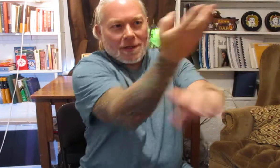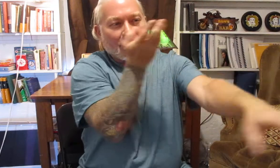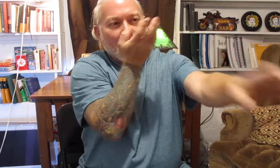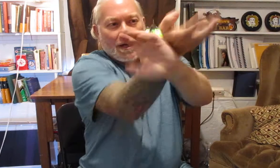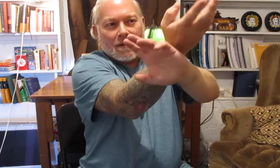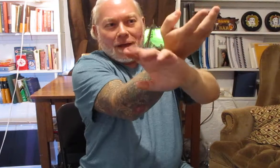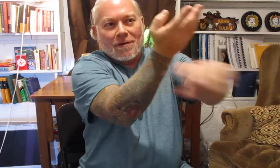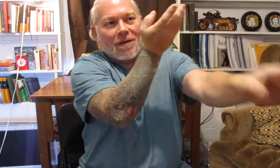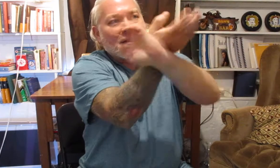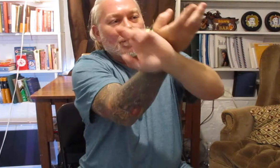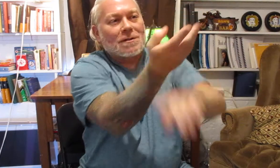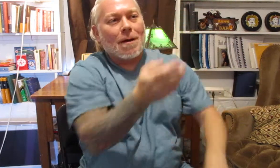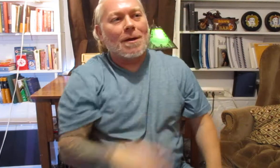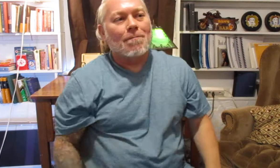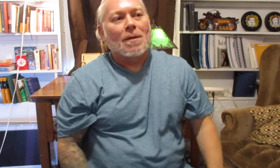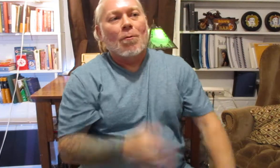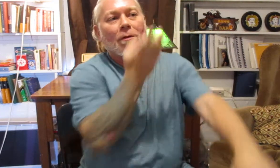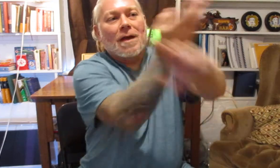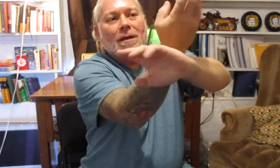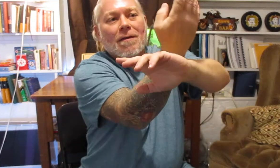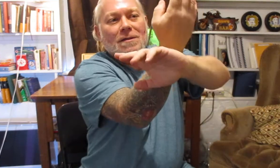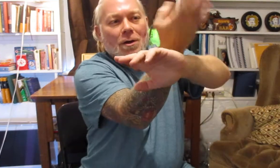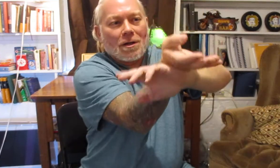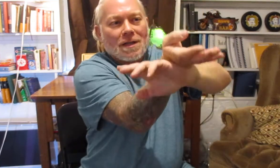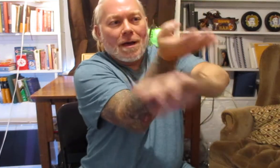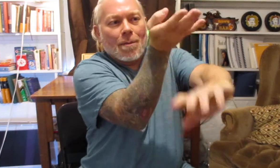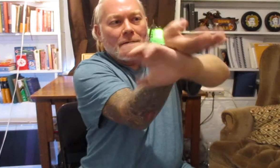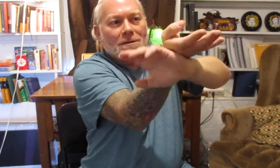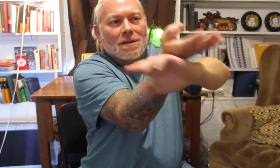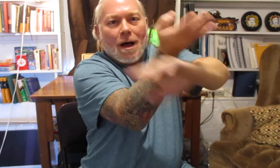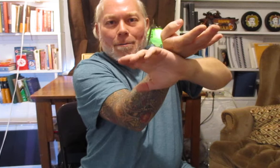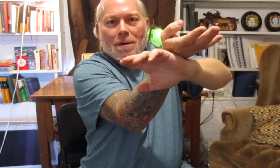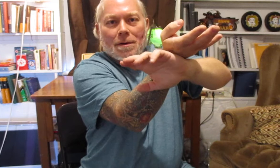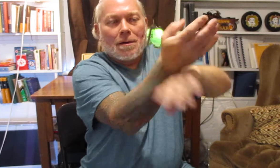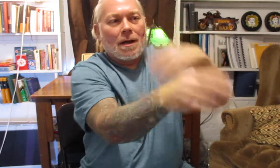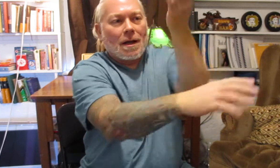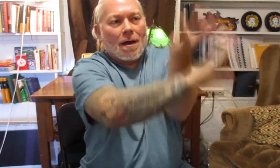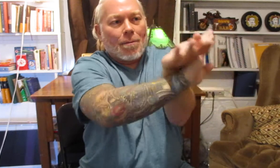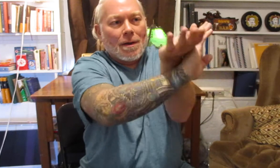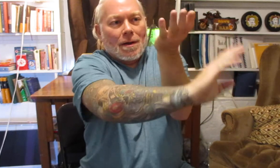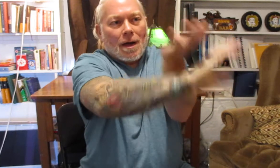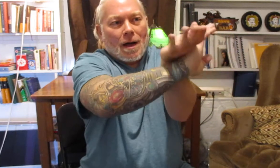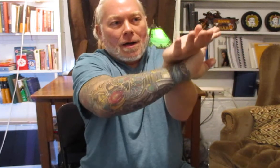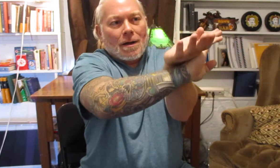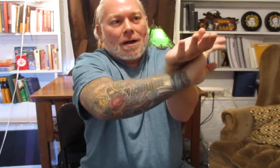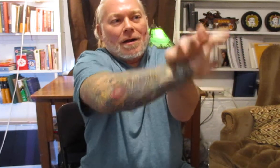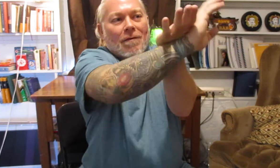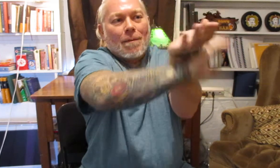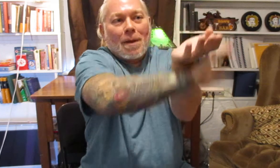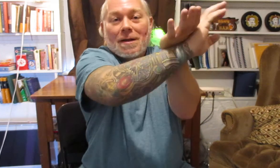center line and and deflect what's coming well then these hooks help stop and help uh kind of pin